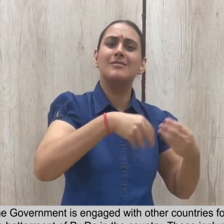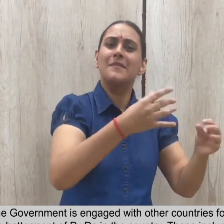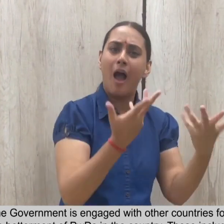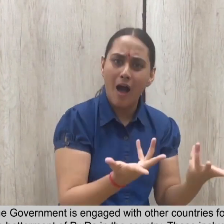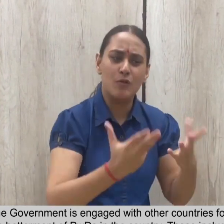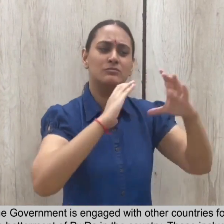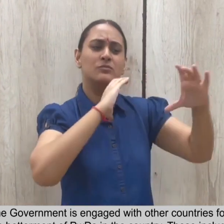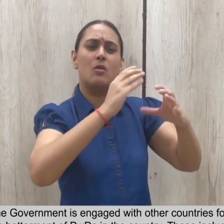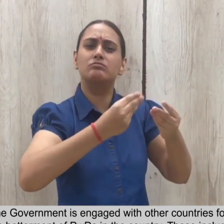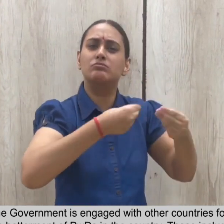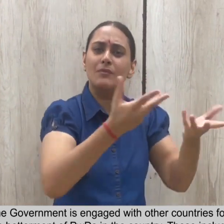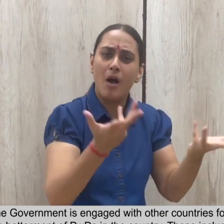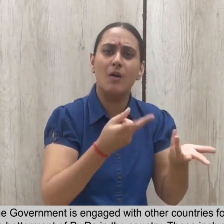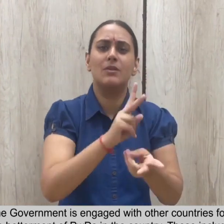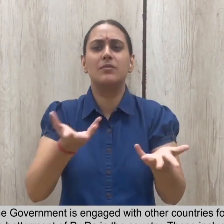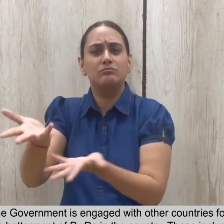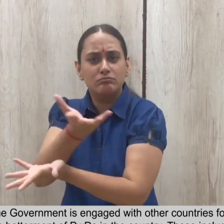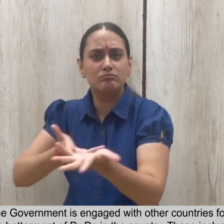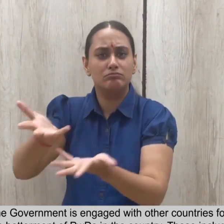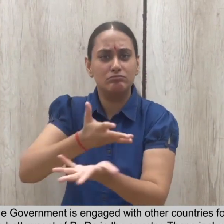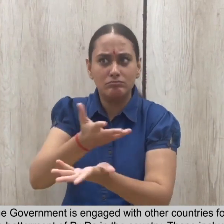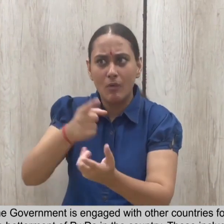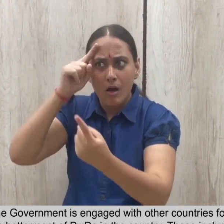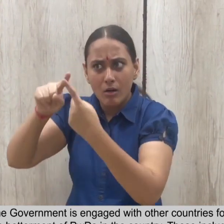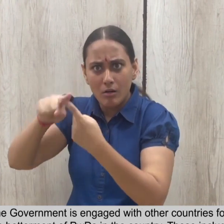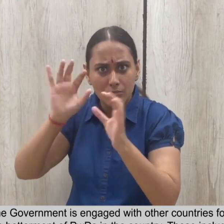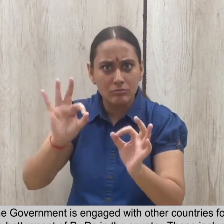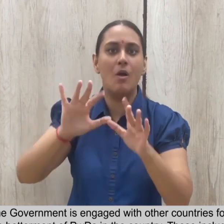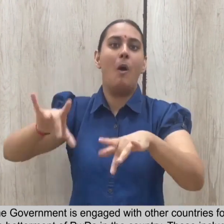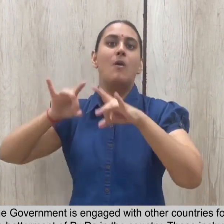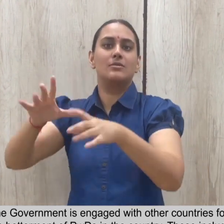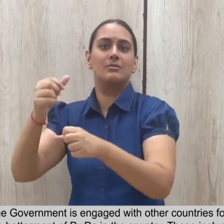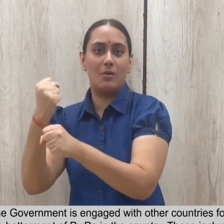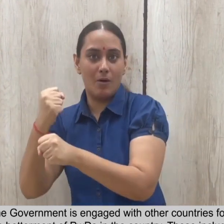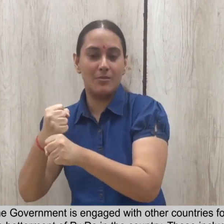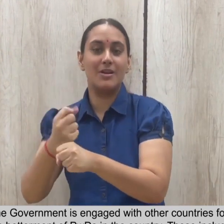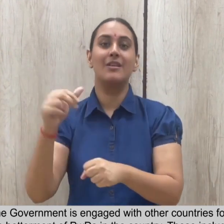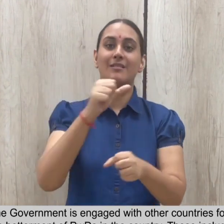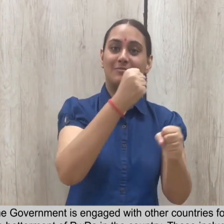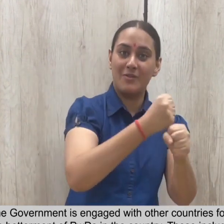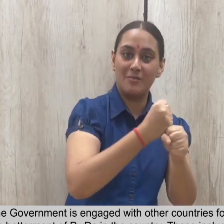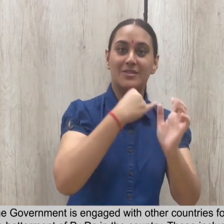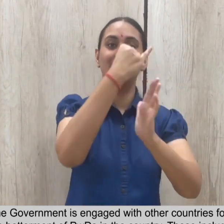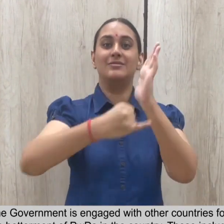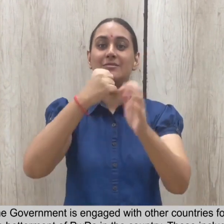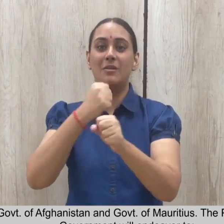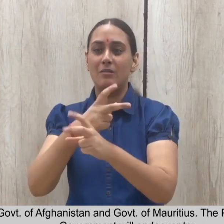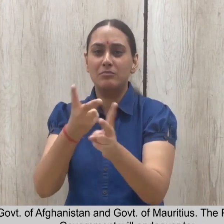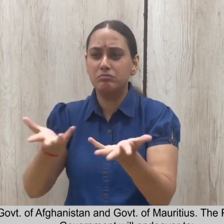and knowledge for the betterment of PWDs in the country. These include bilateral agreements with the Government of